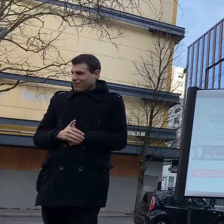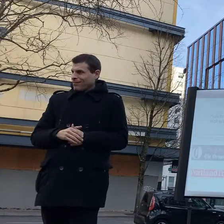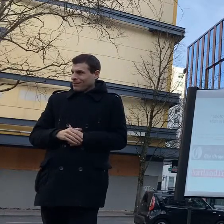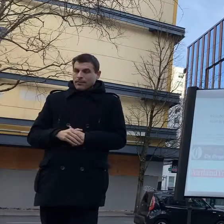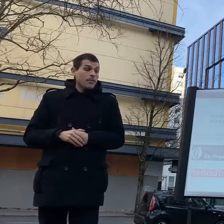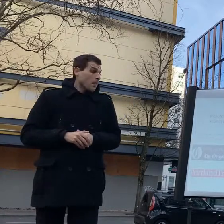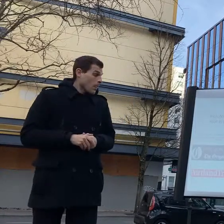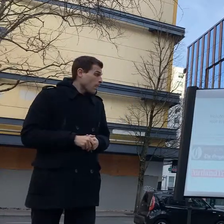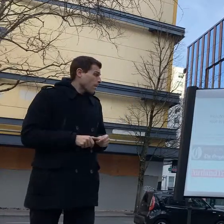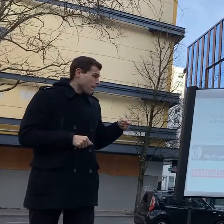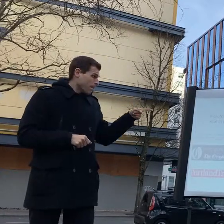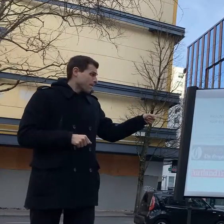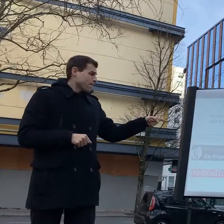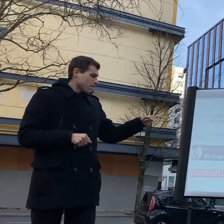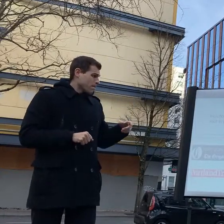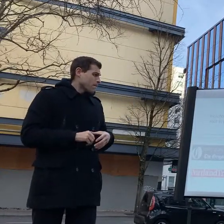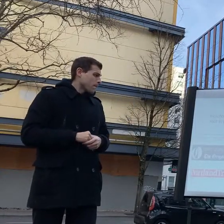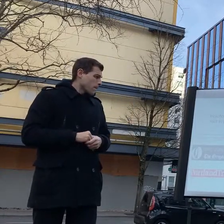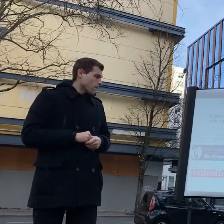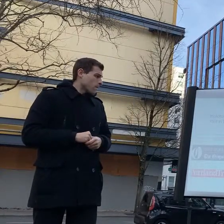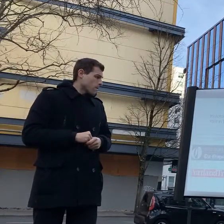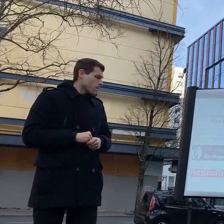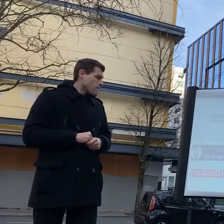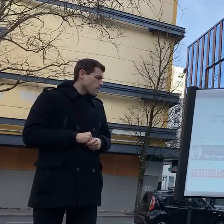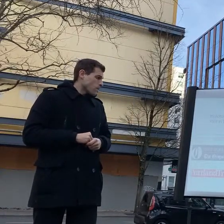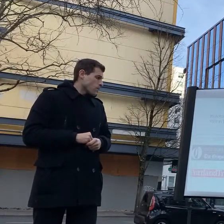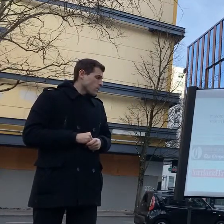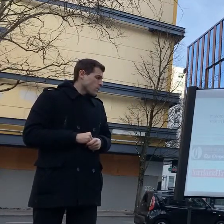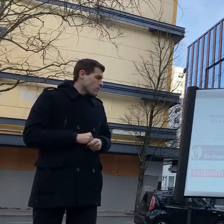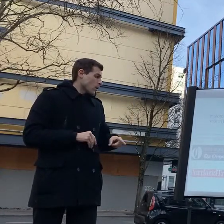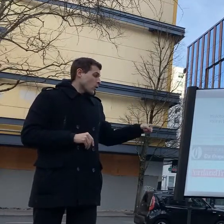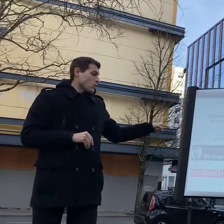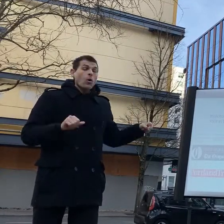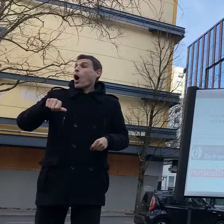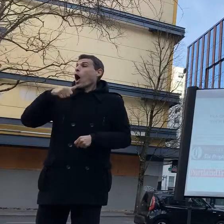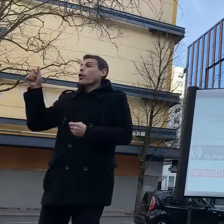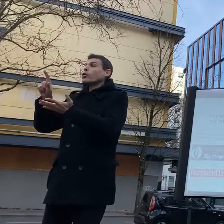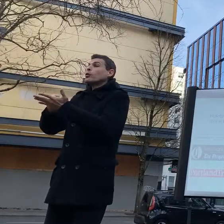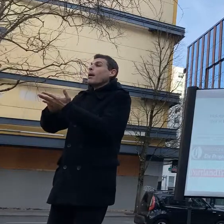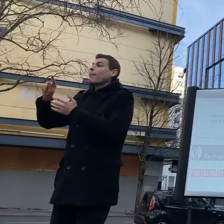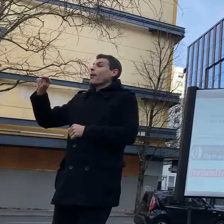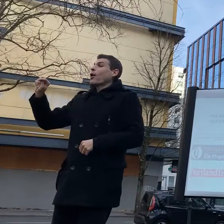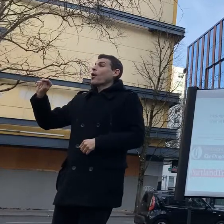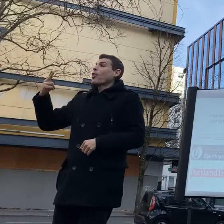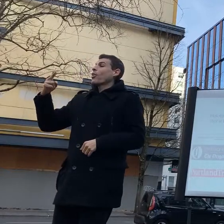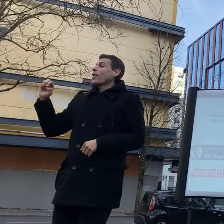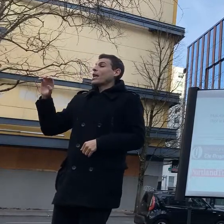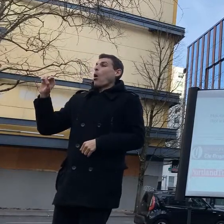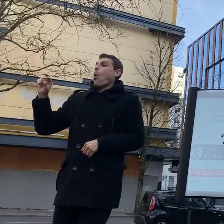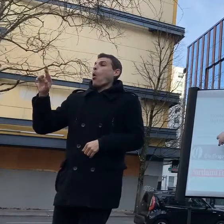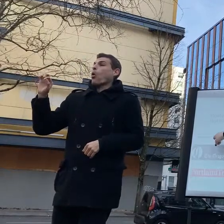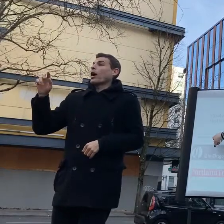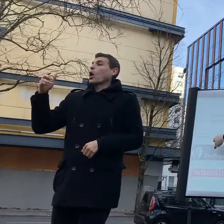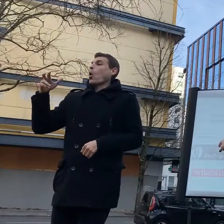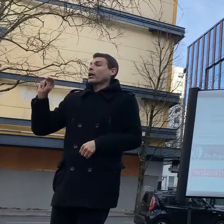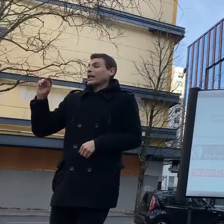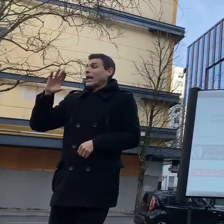this goes even more ridiculously because the portland police bureau decides that they would like to label